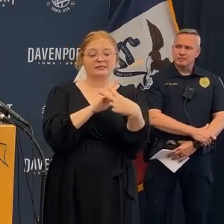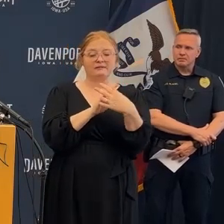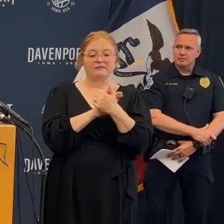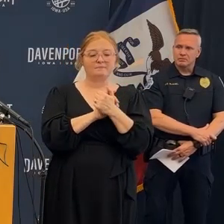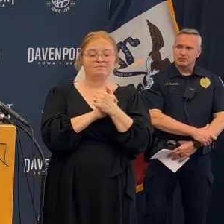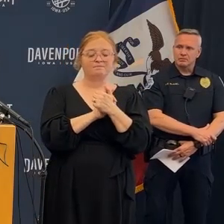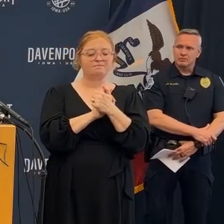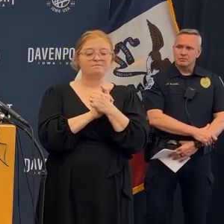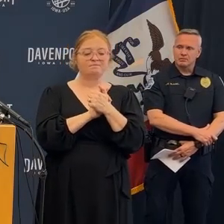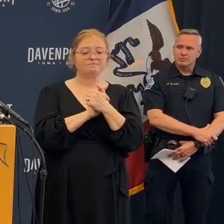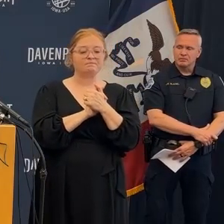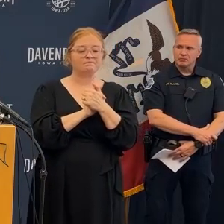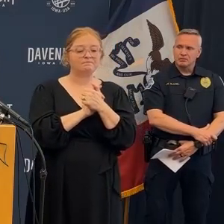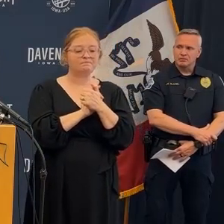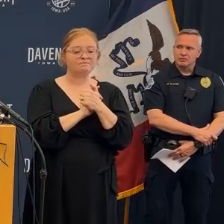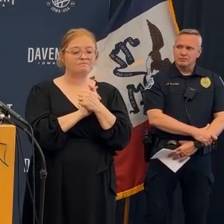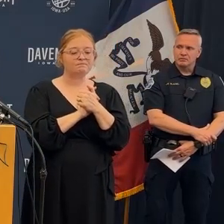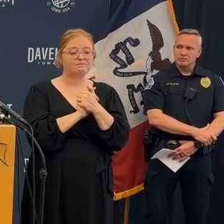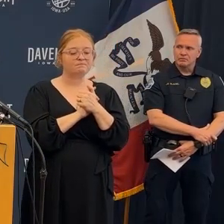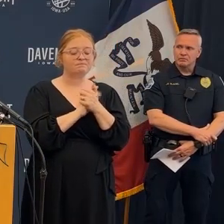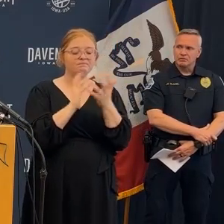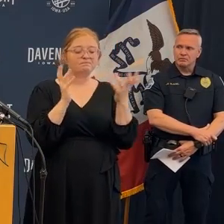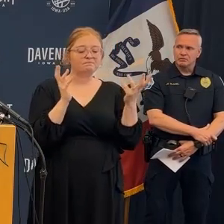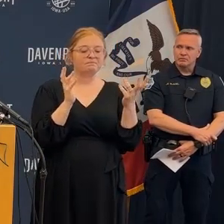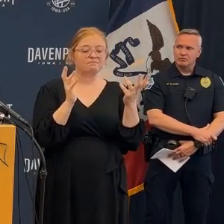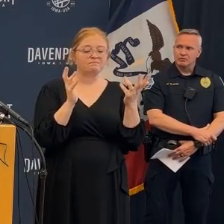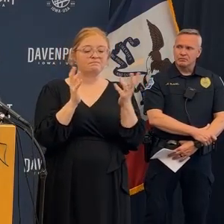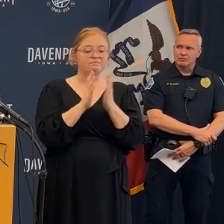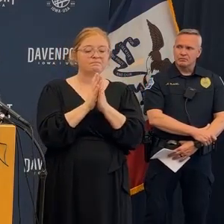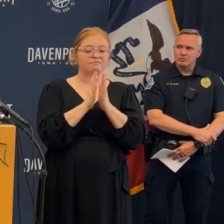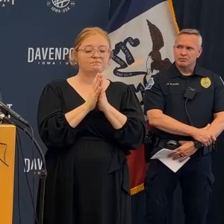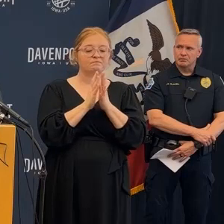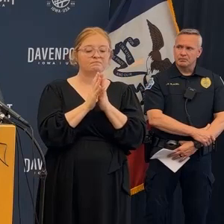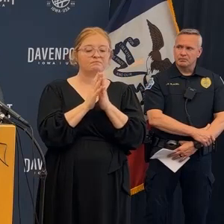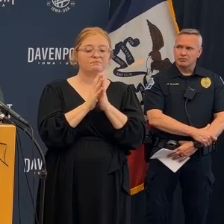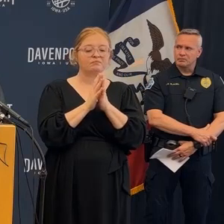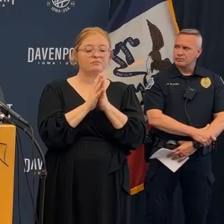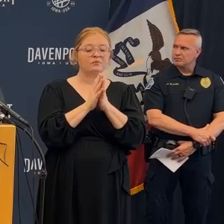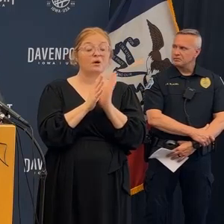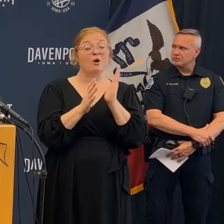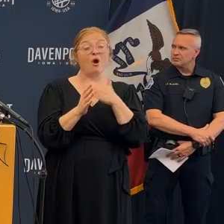do everything they can and the risk analysis